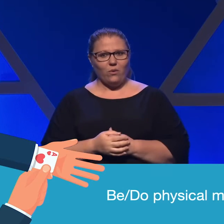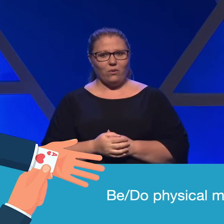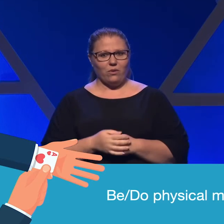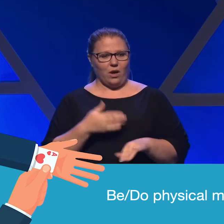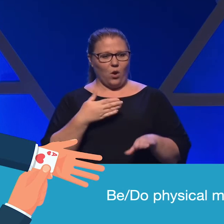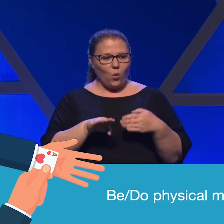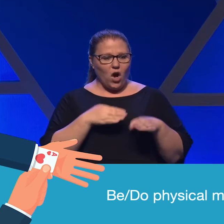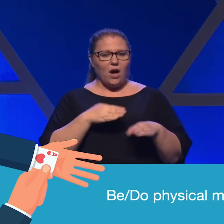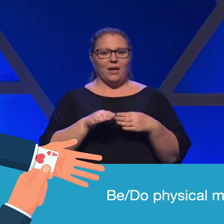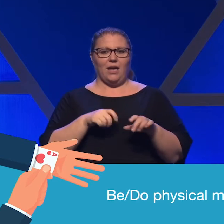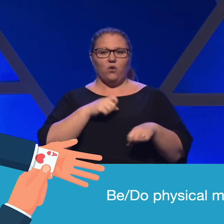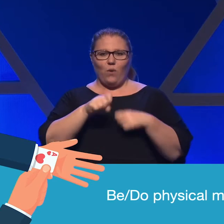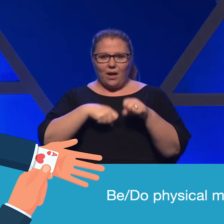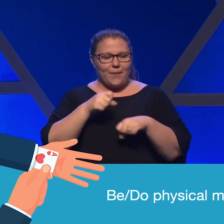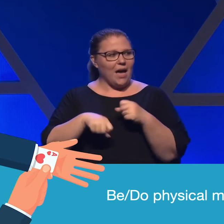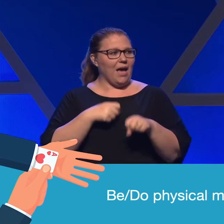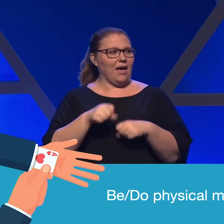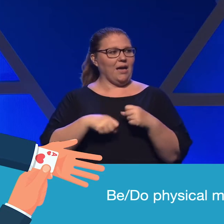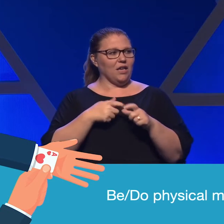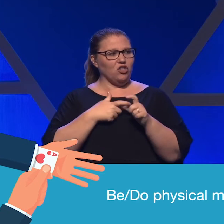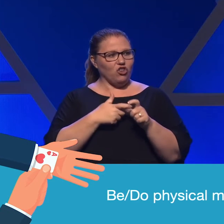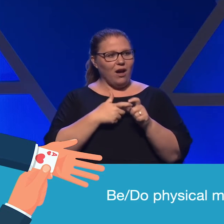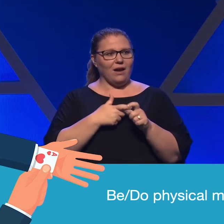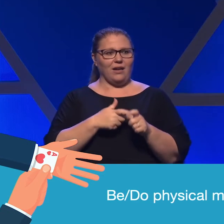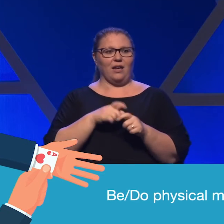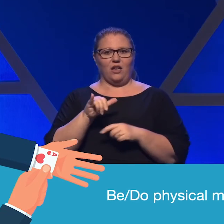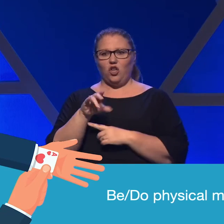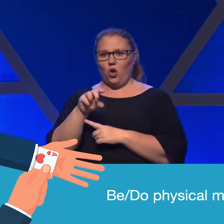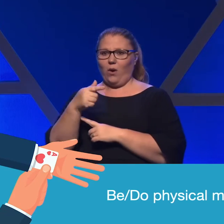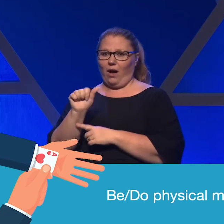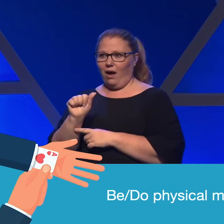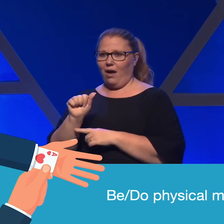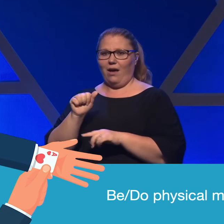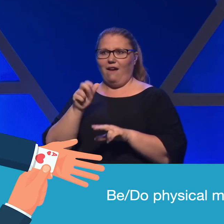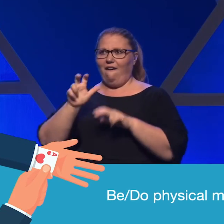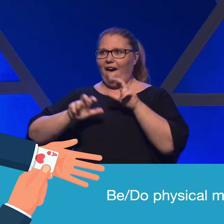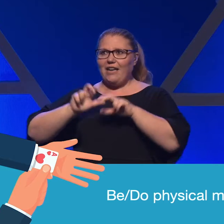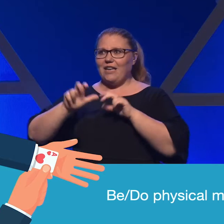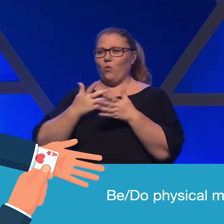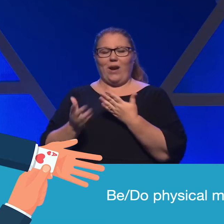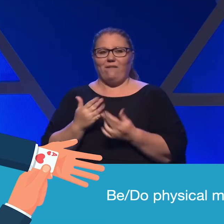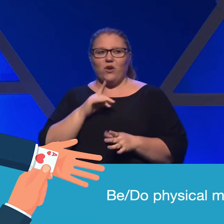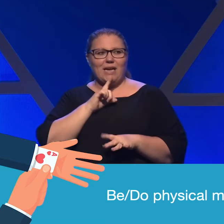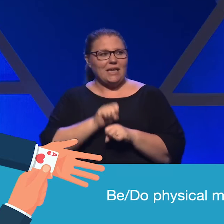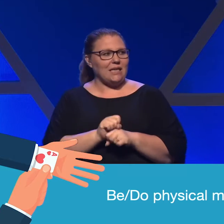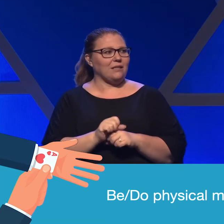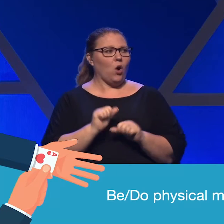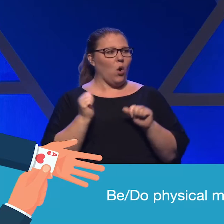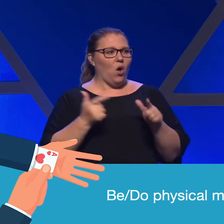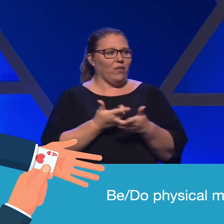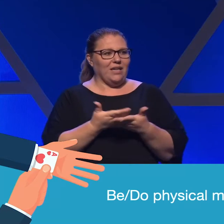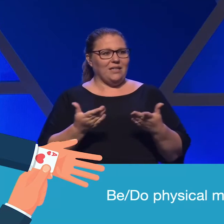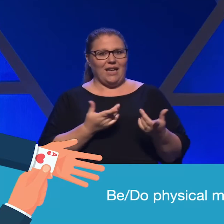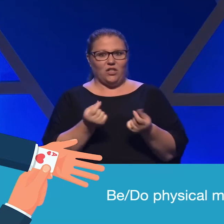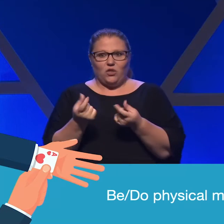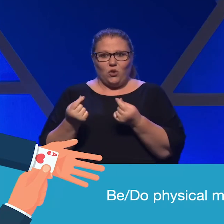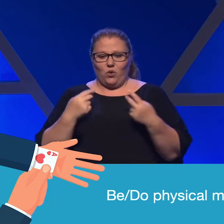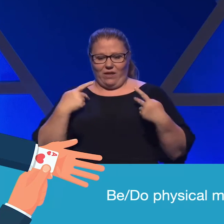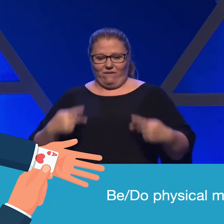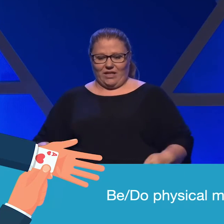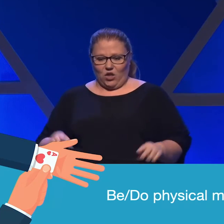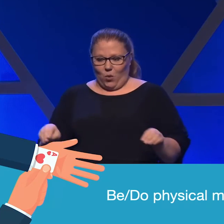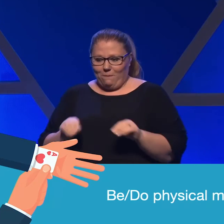Walking, riding a bike, jogging, yoga, hiking, whatever it is, all these things are to do physical